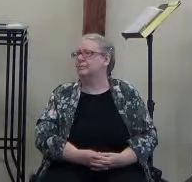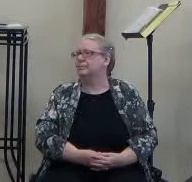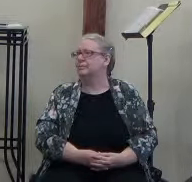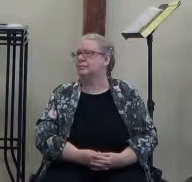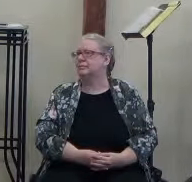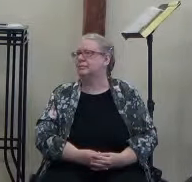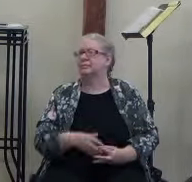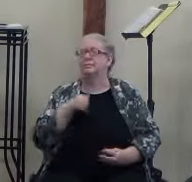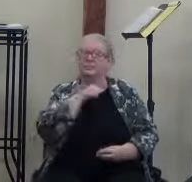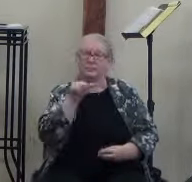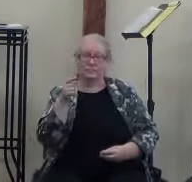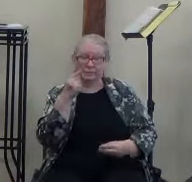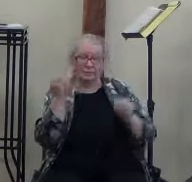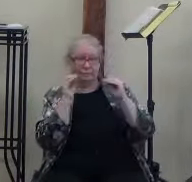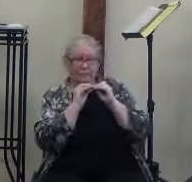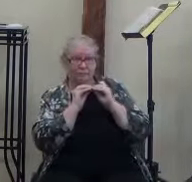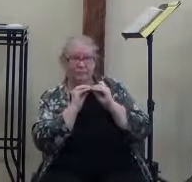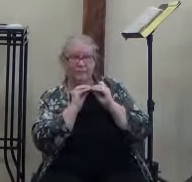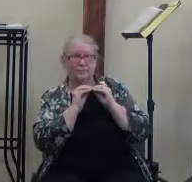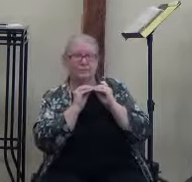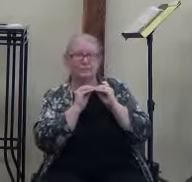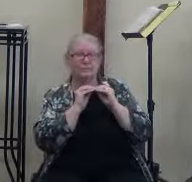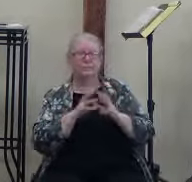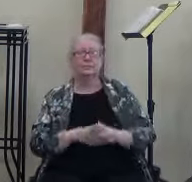Anybody else? Anybody else? else?